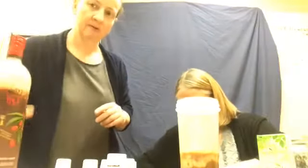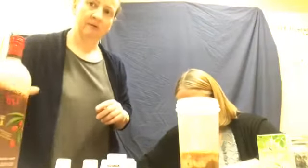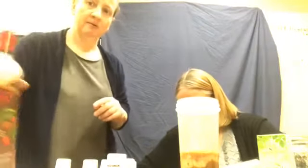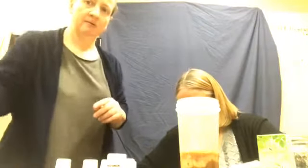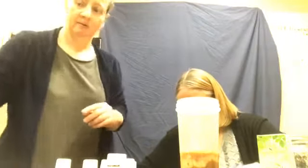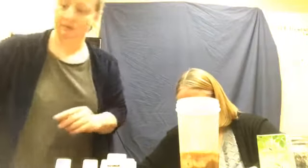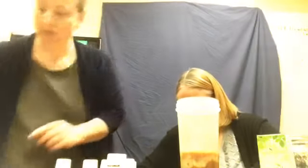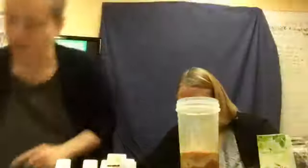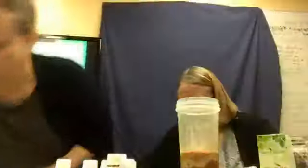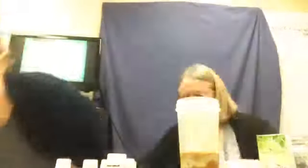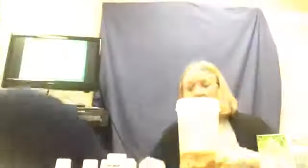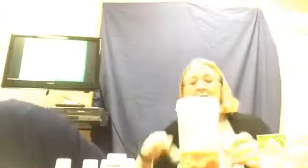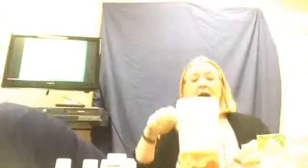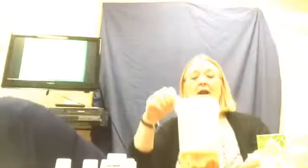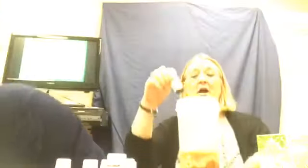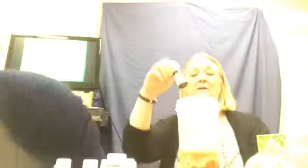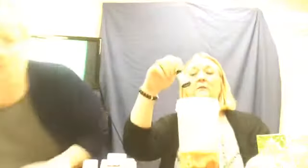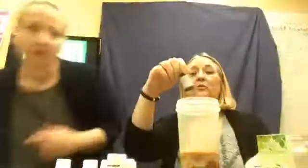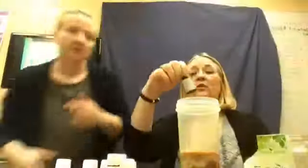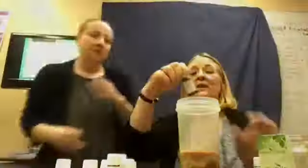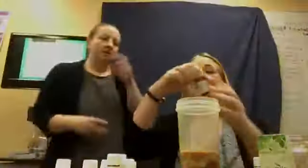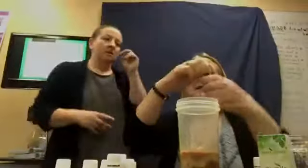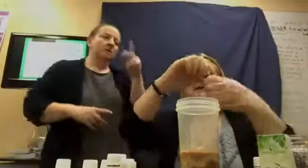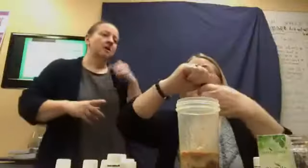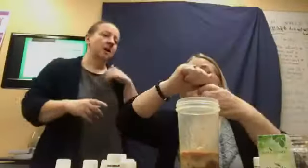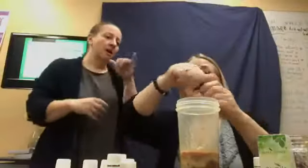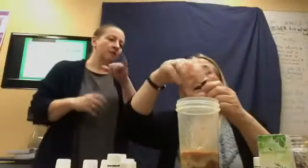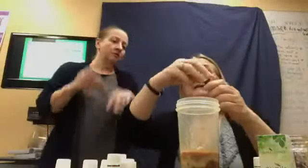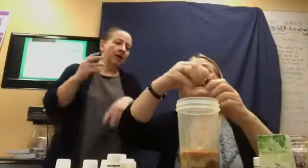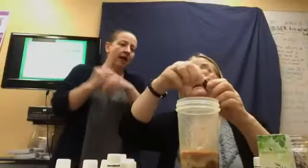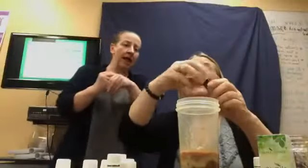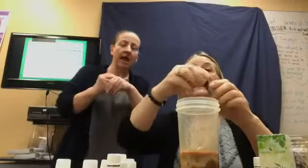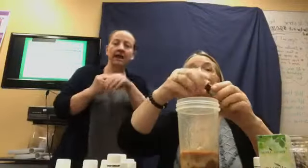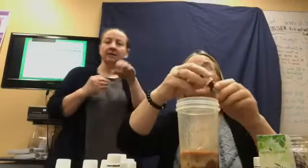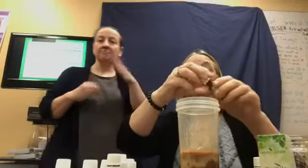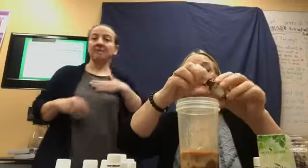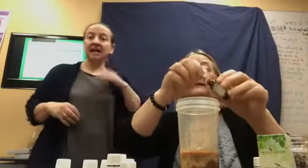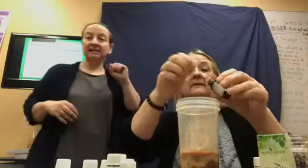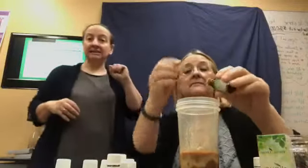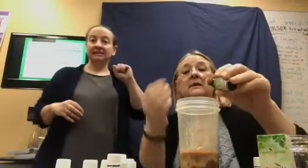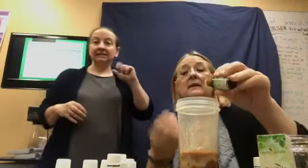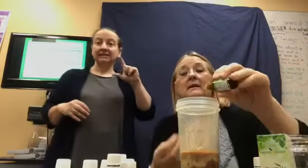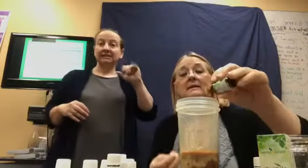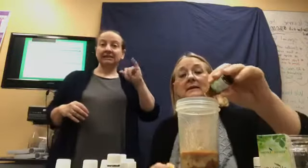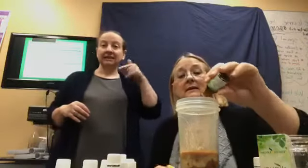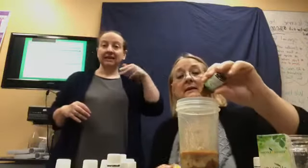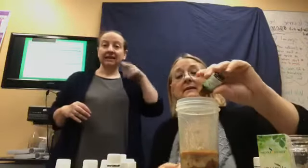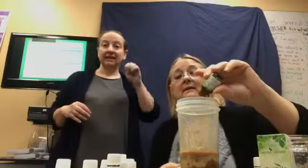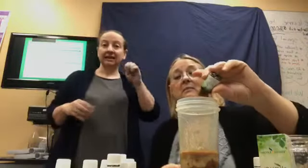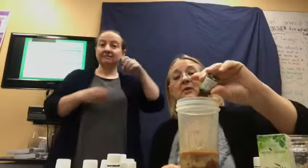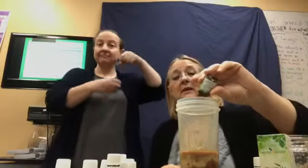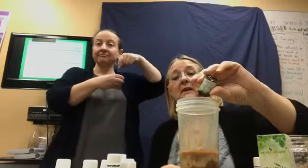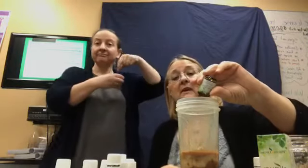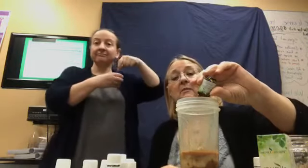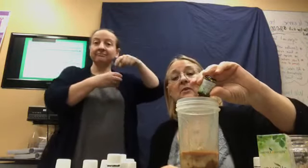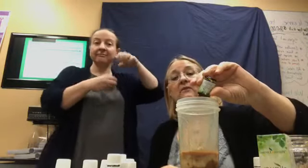Nitro. I also put in a sleek essence to this. I put in a couple of